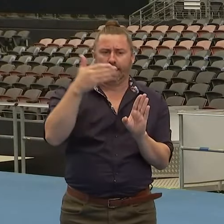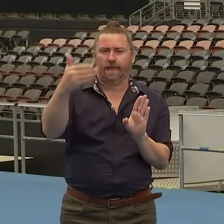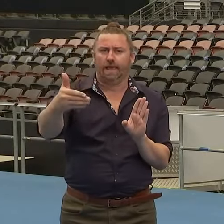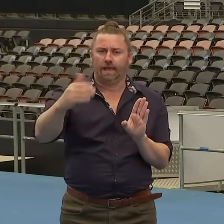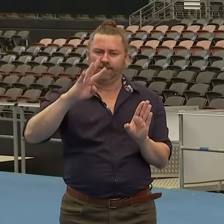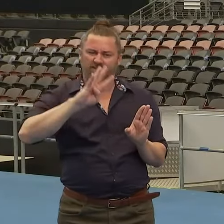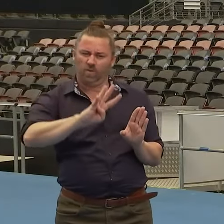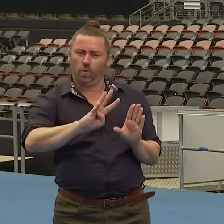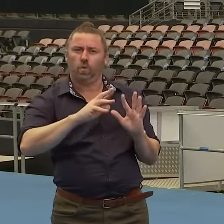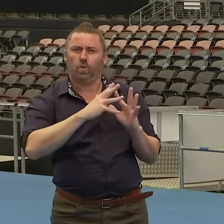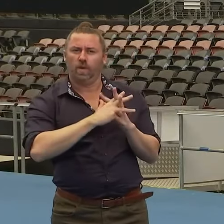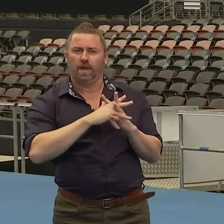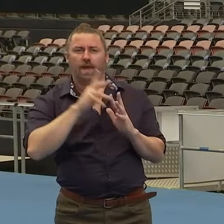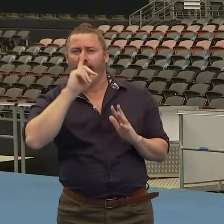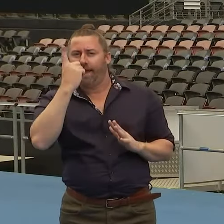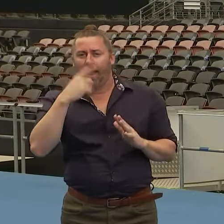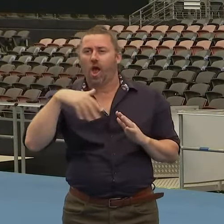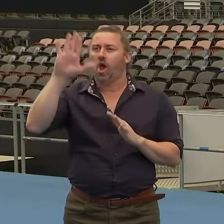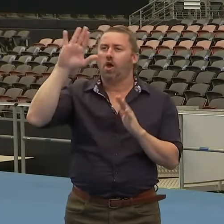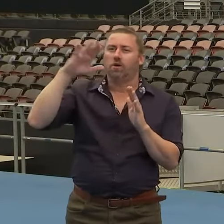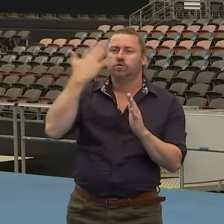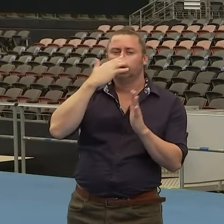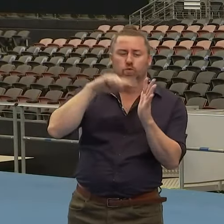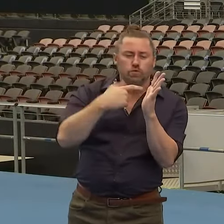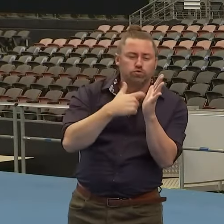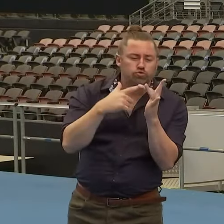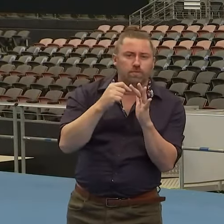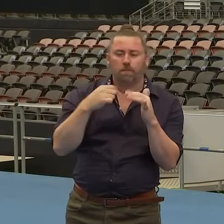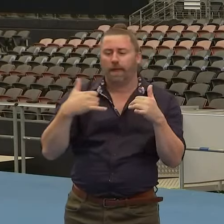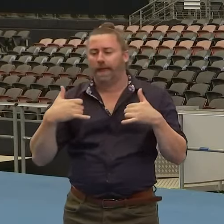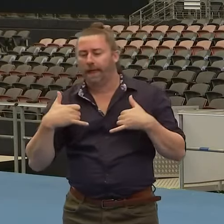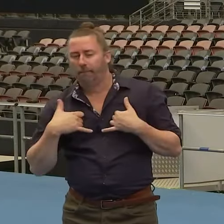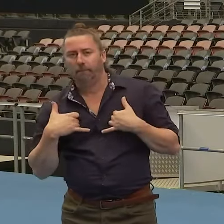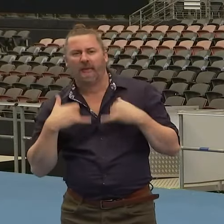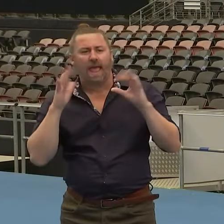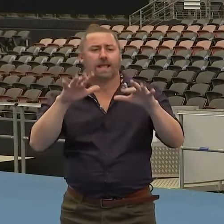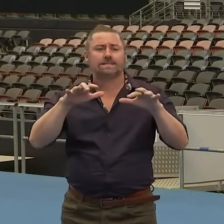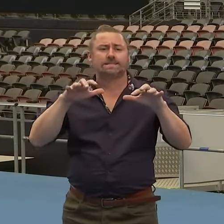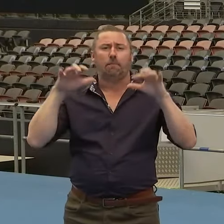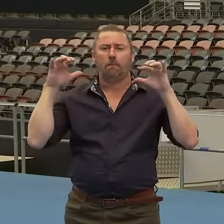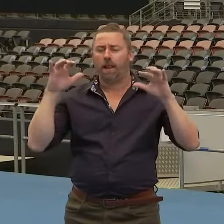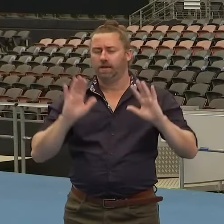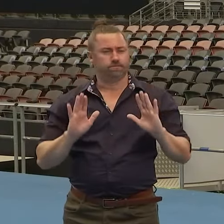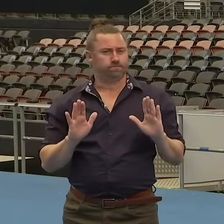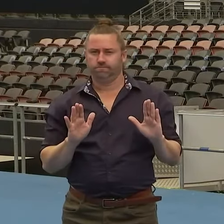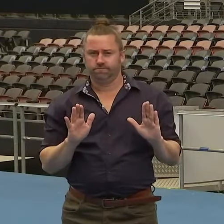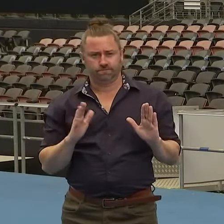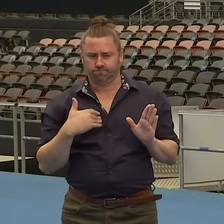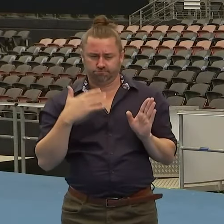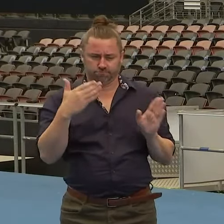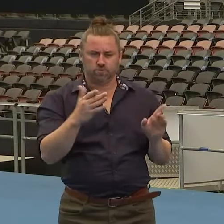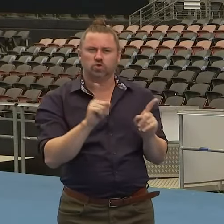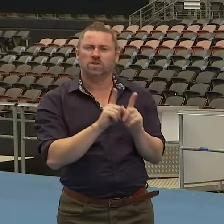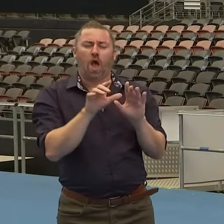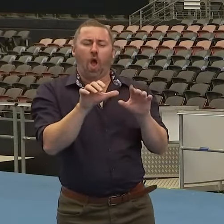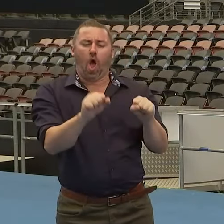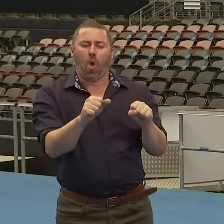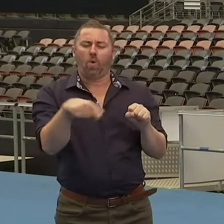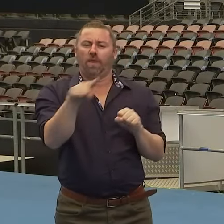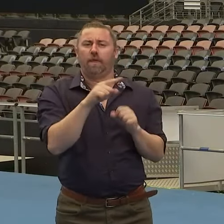school sites in this time that we are through a very difficult and ever-changing world of